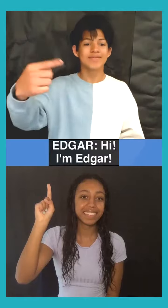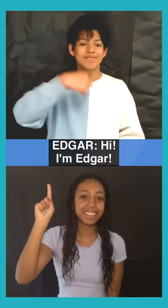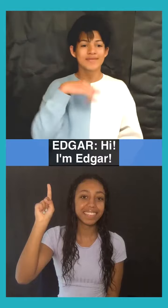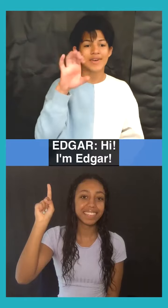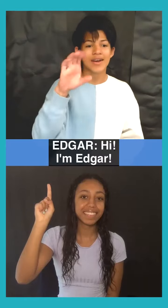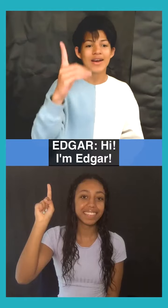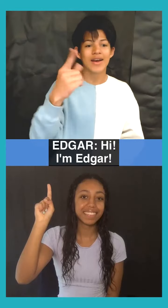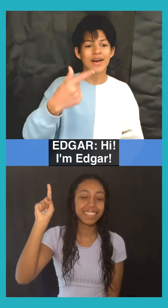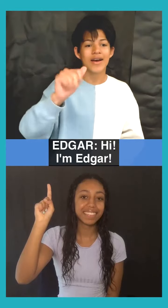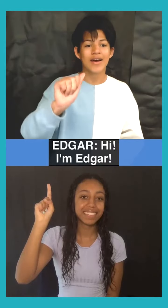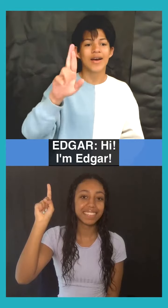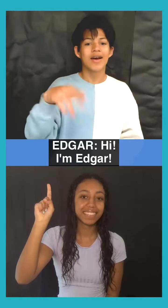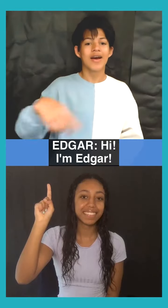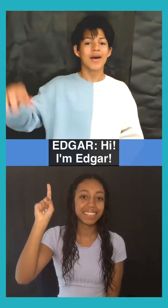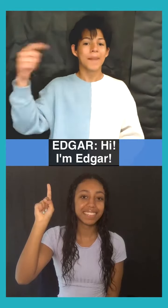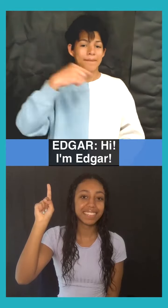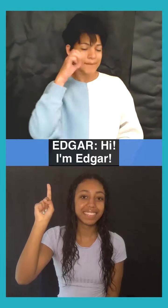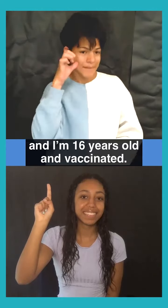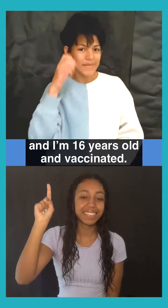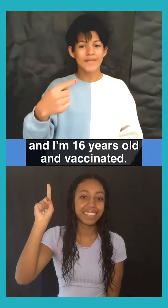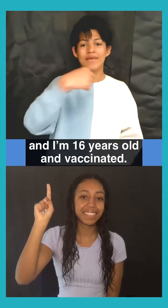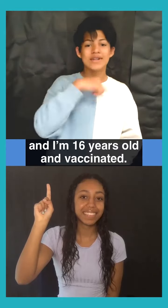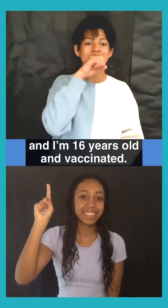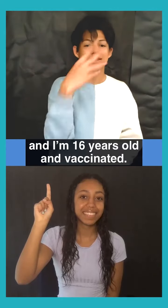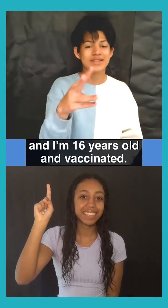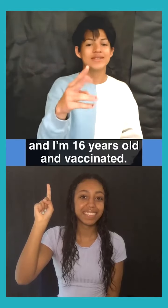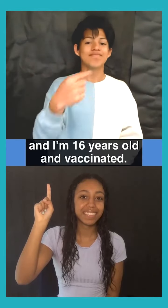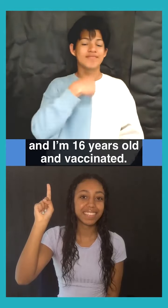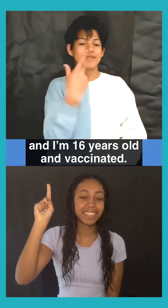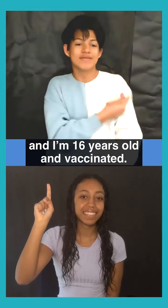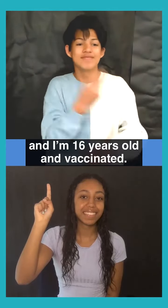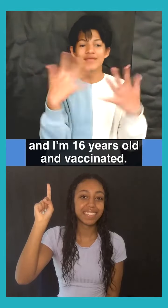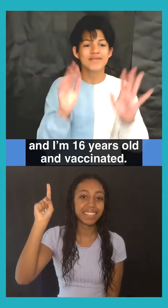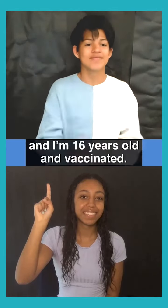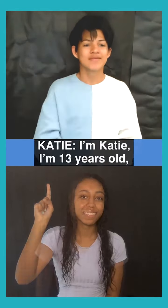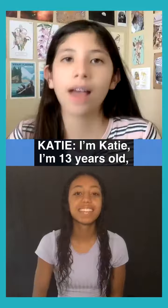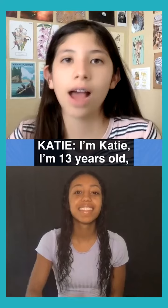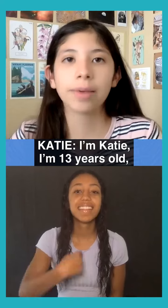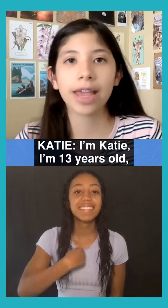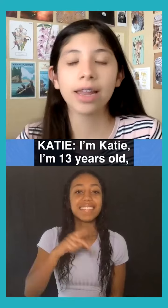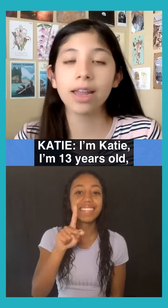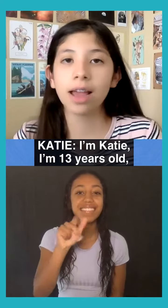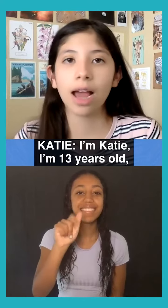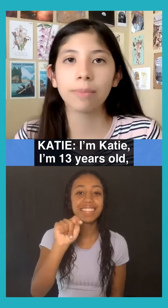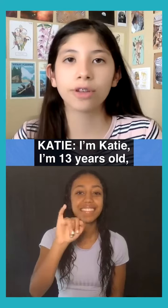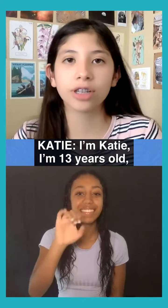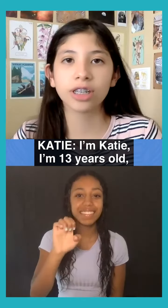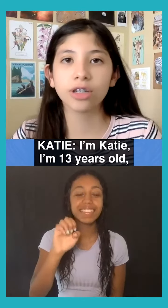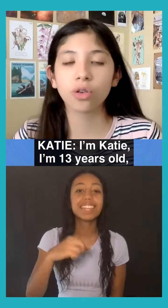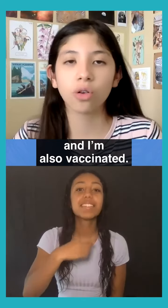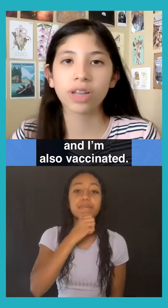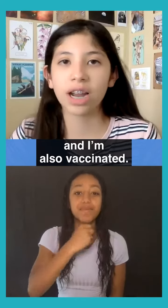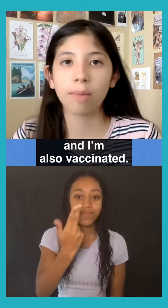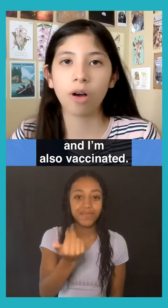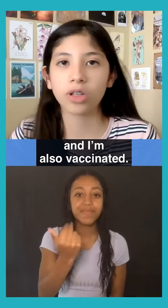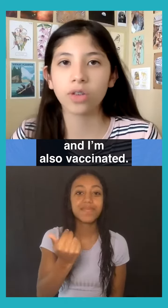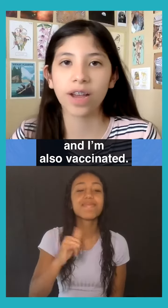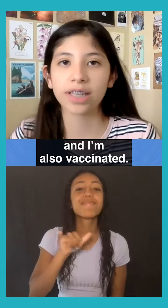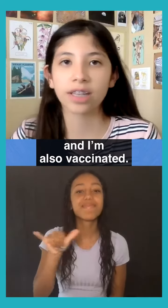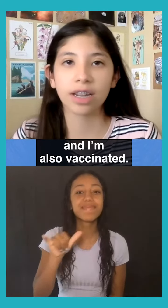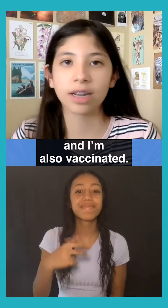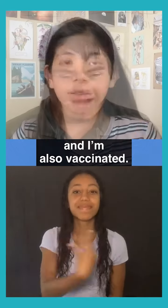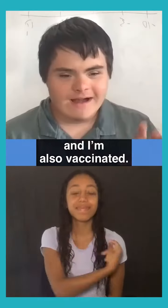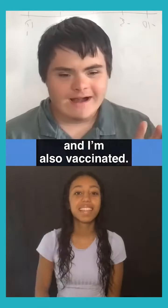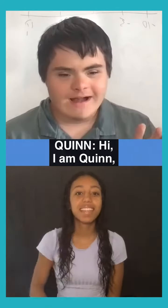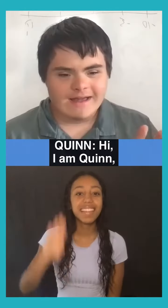Hi, I'm Edgar. Edgar signing. I'm 16 years old and vaccinated. I'm Katie. I'm 13 years old and I'm also